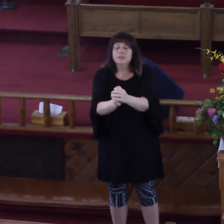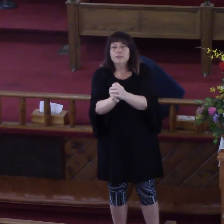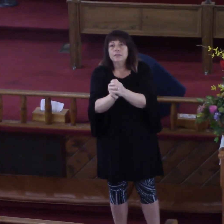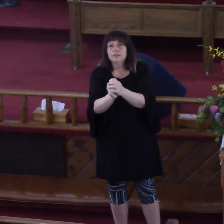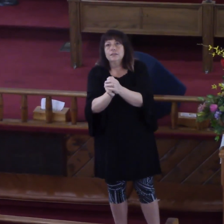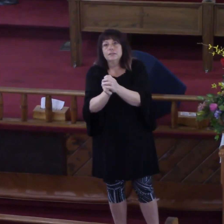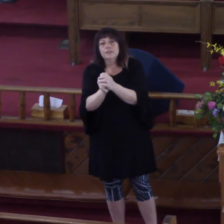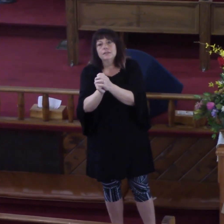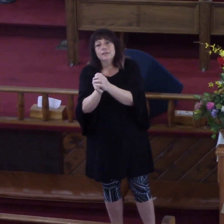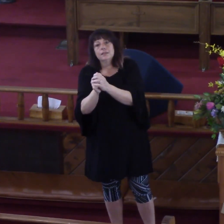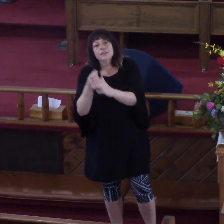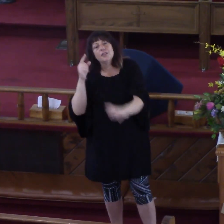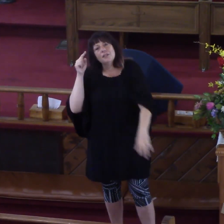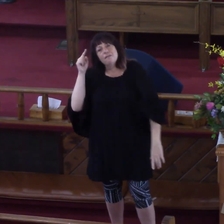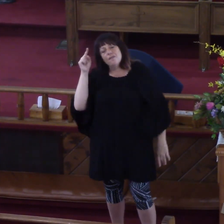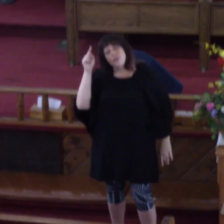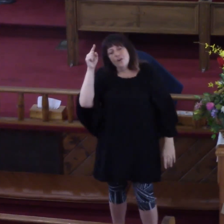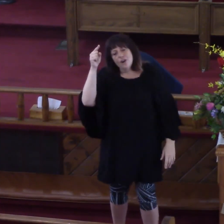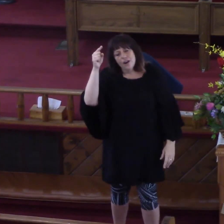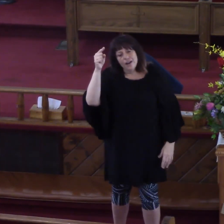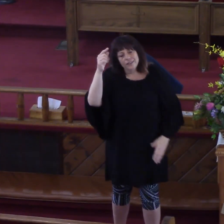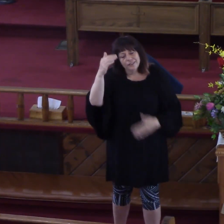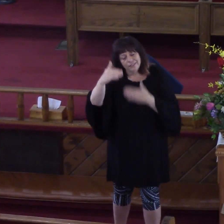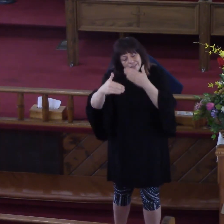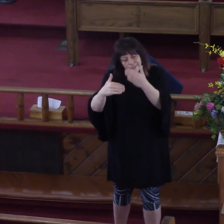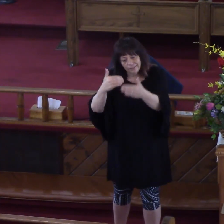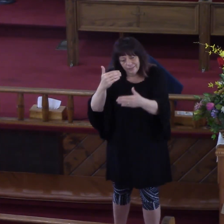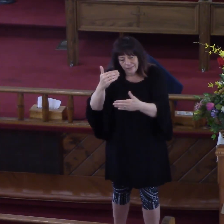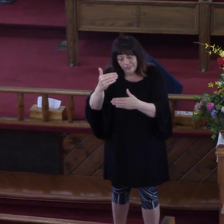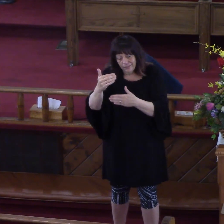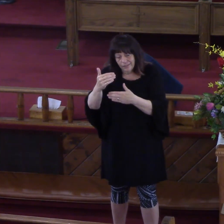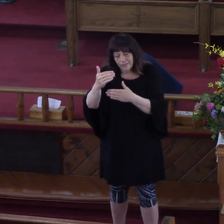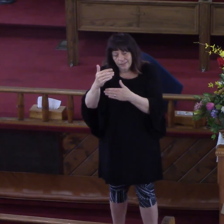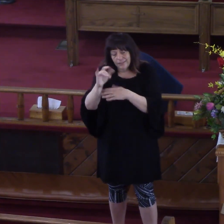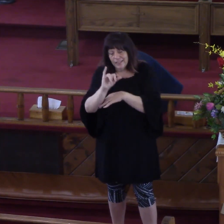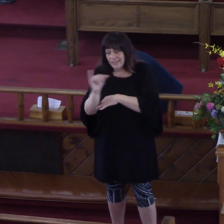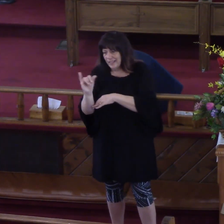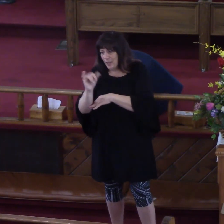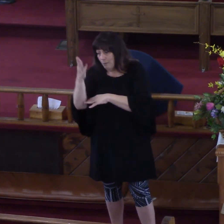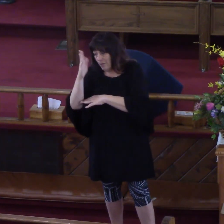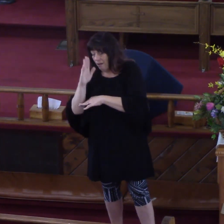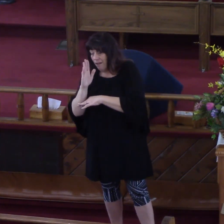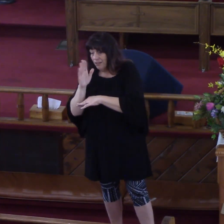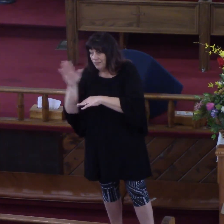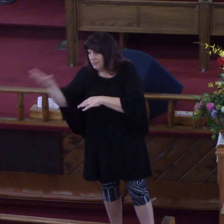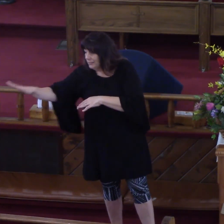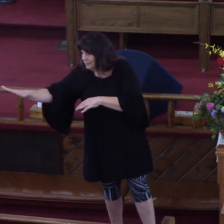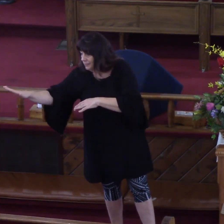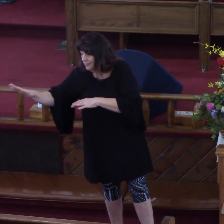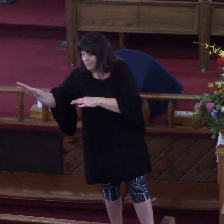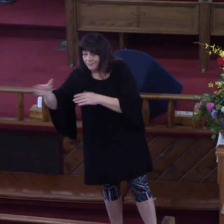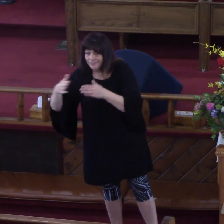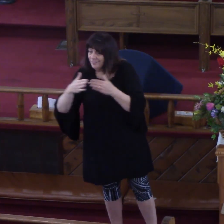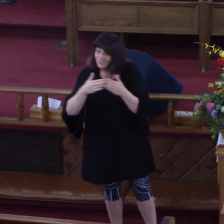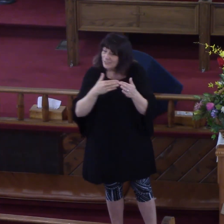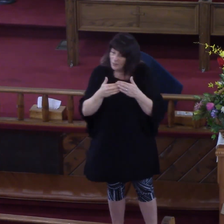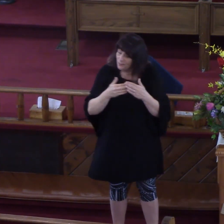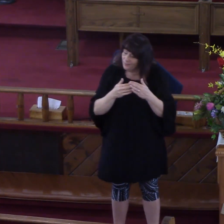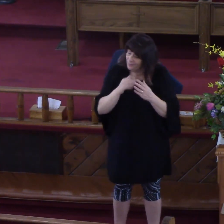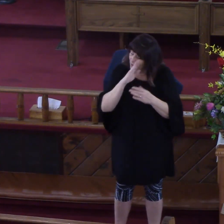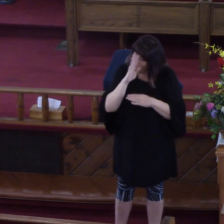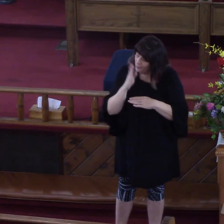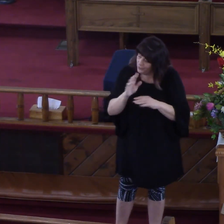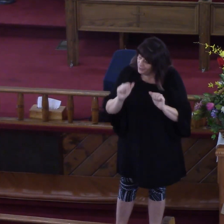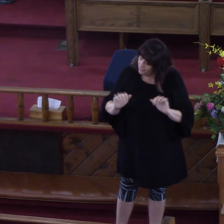reach as far as God can reach Don't ever